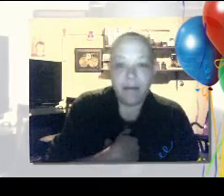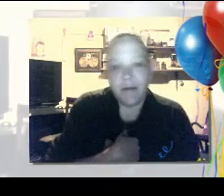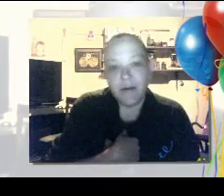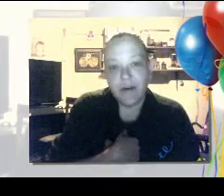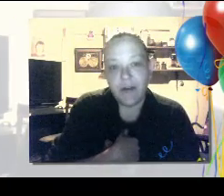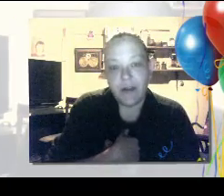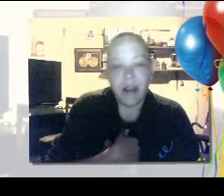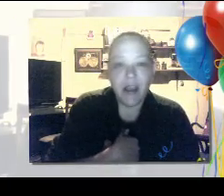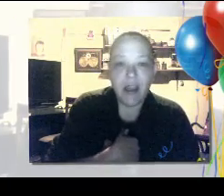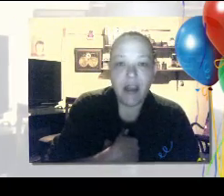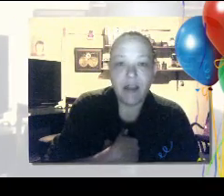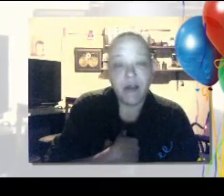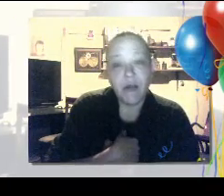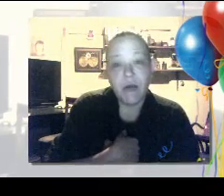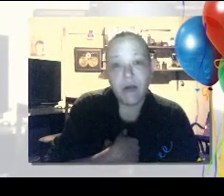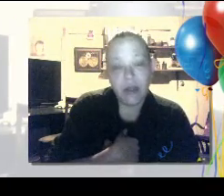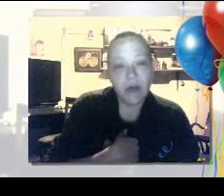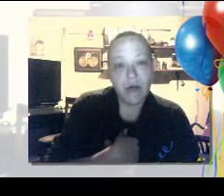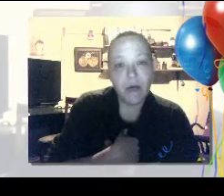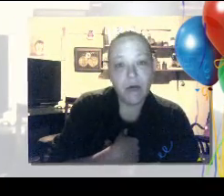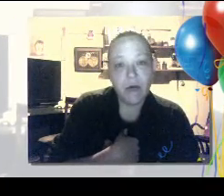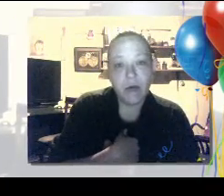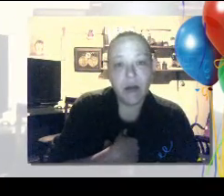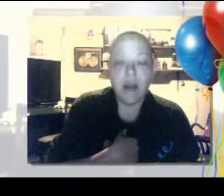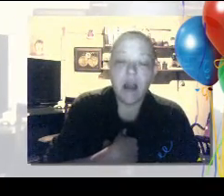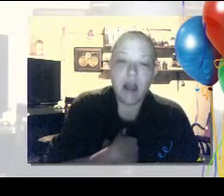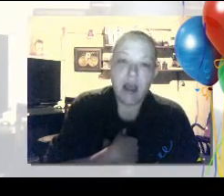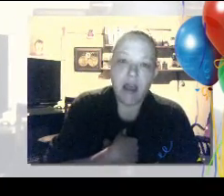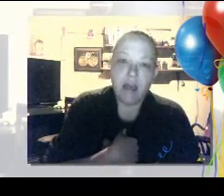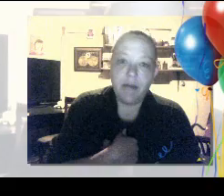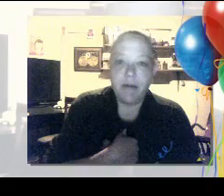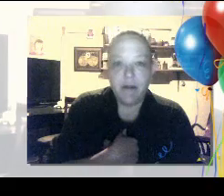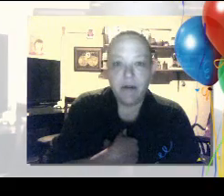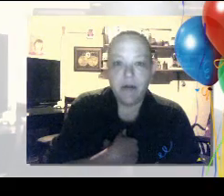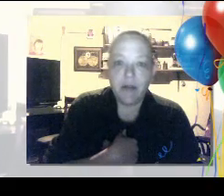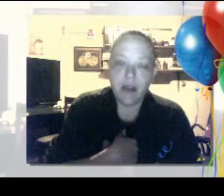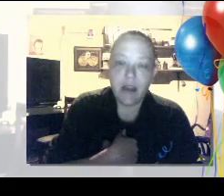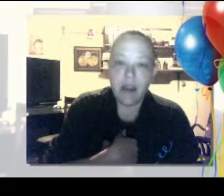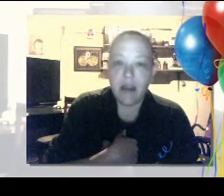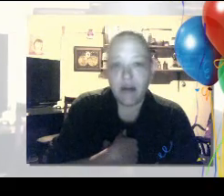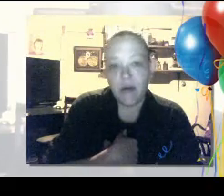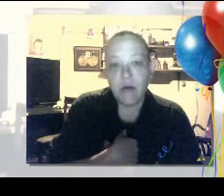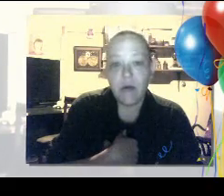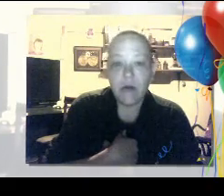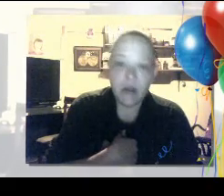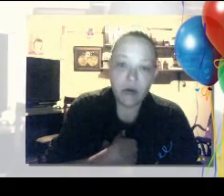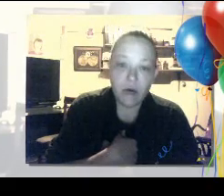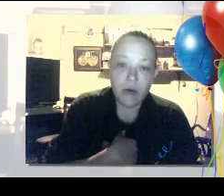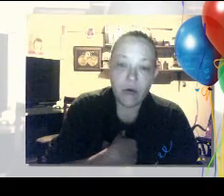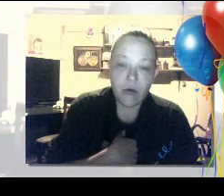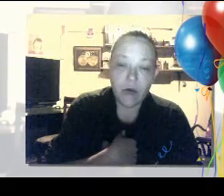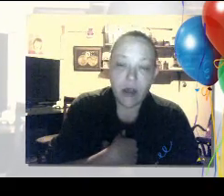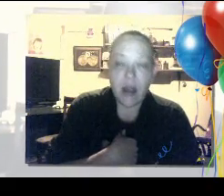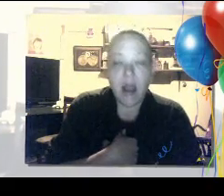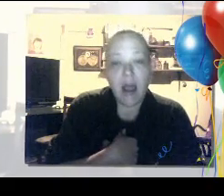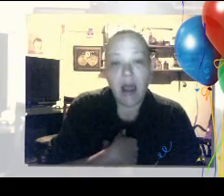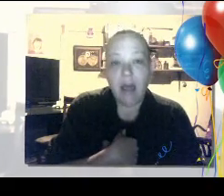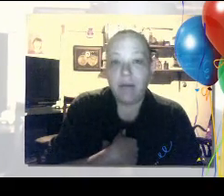happy birthday to you happy birthday to you